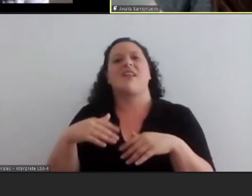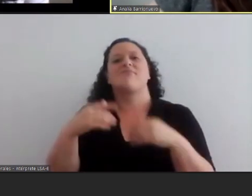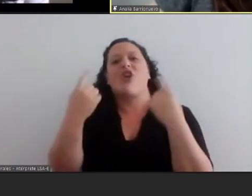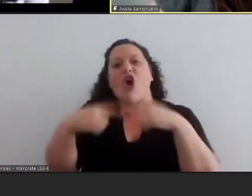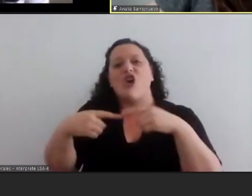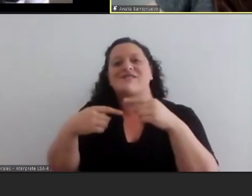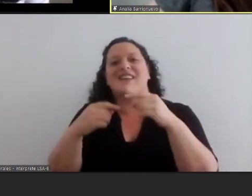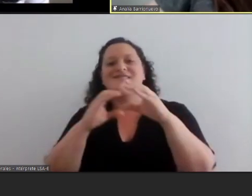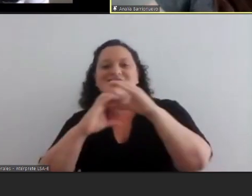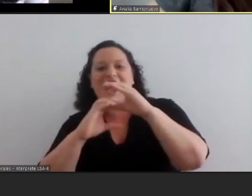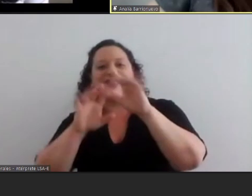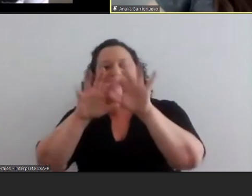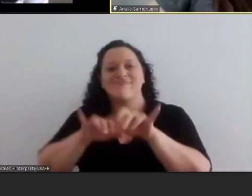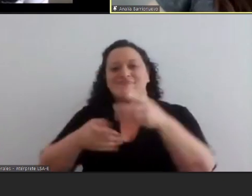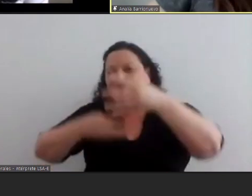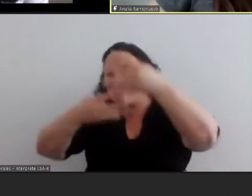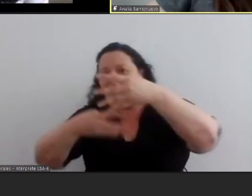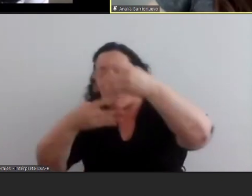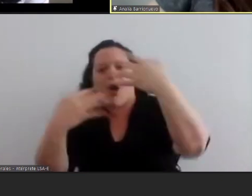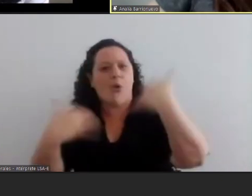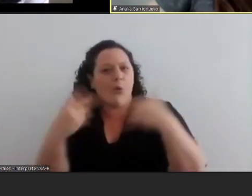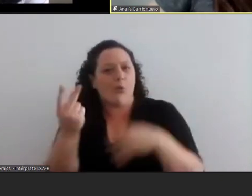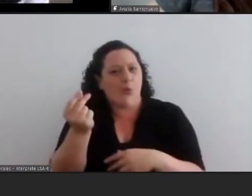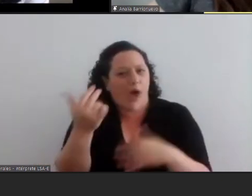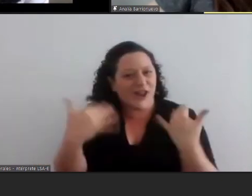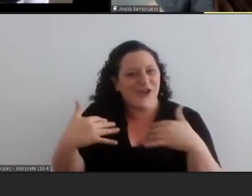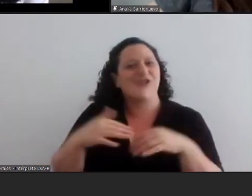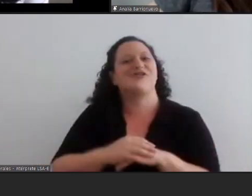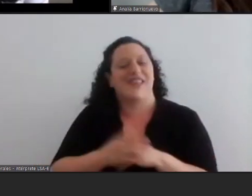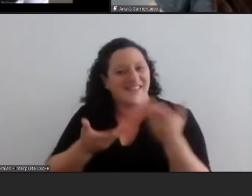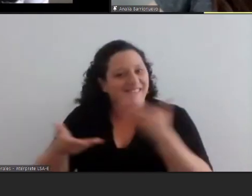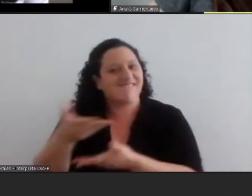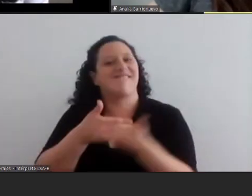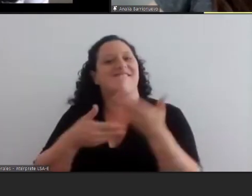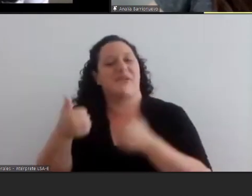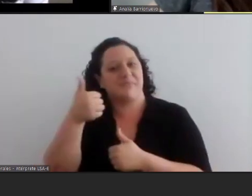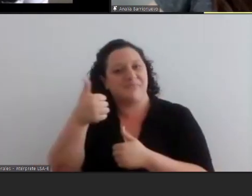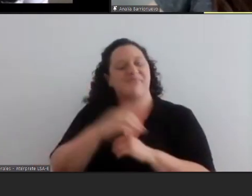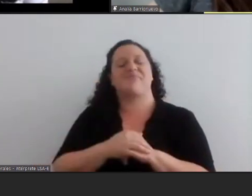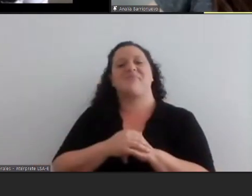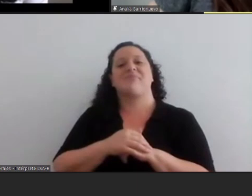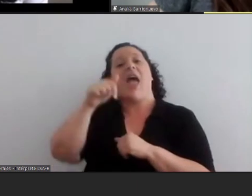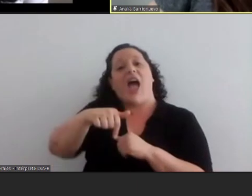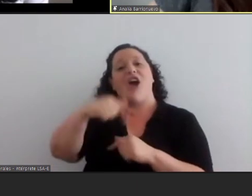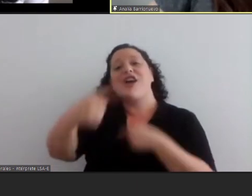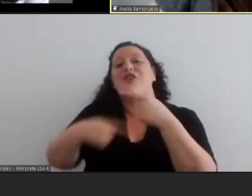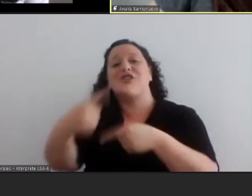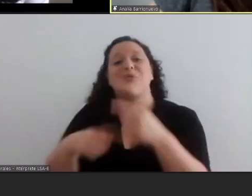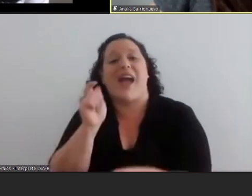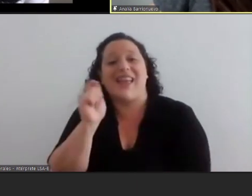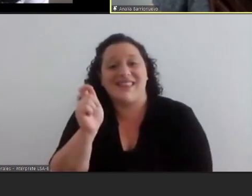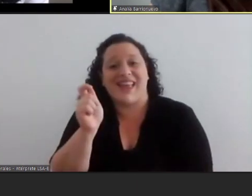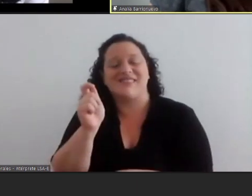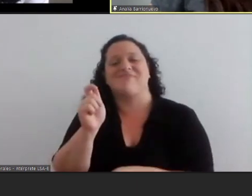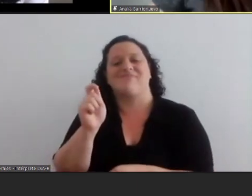well very good and now we are going to continue with